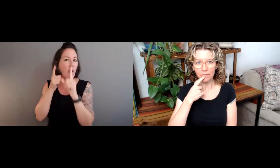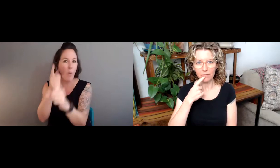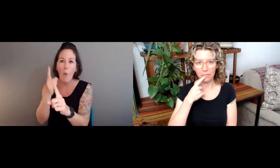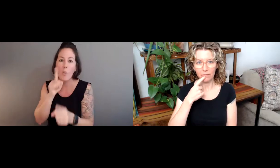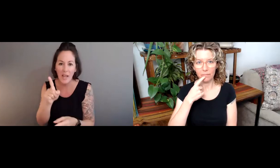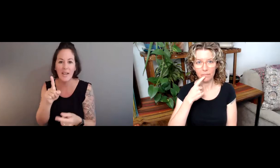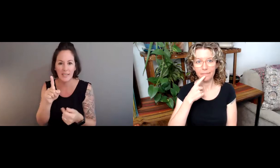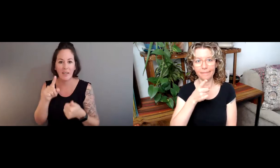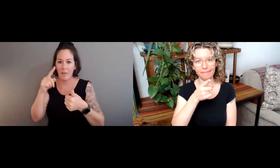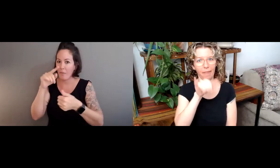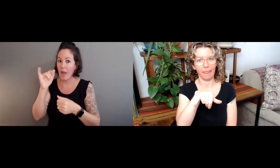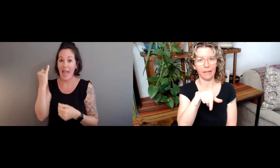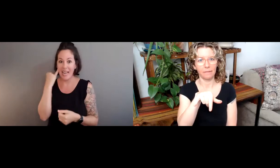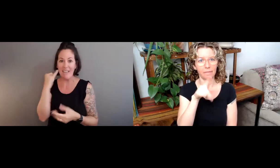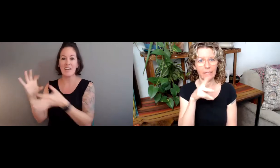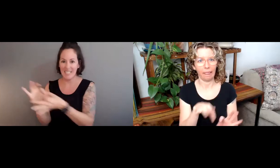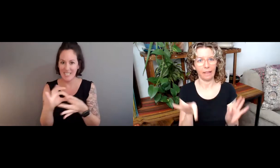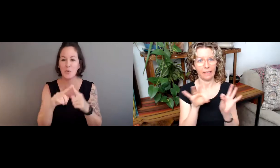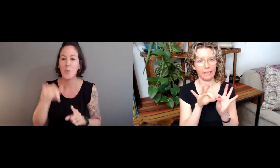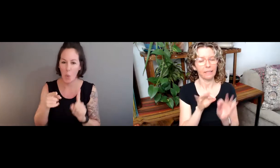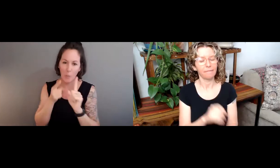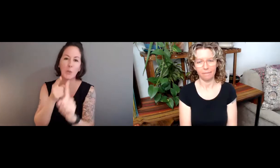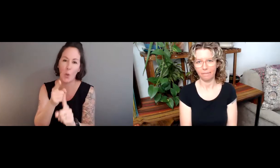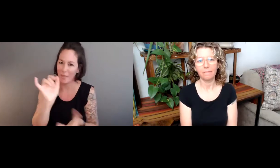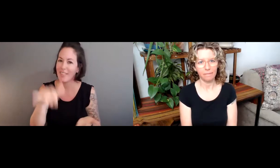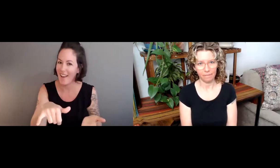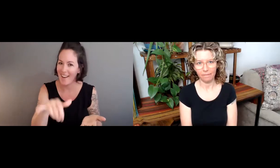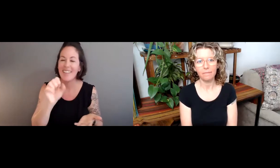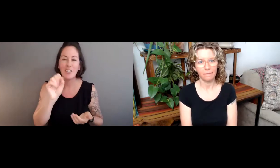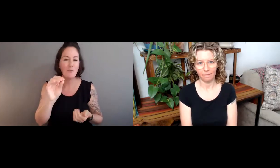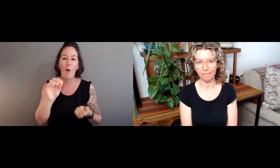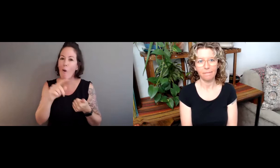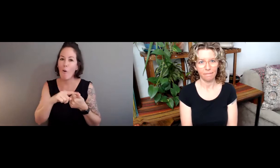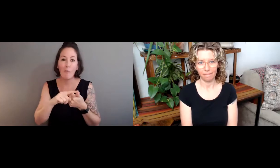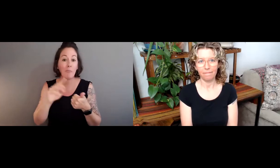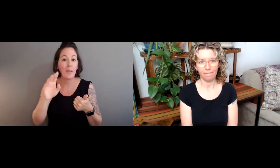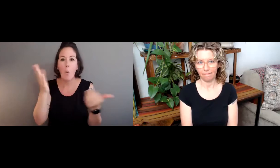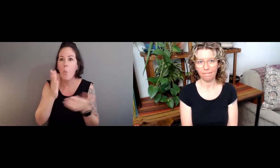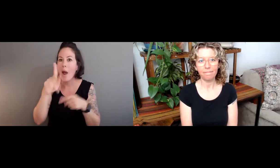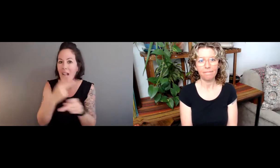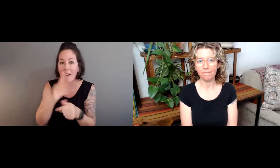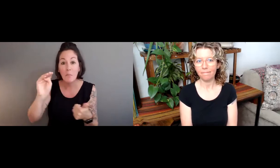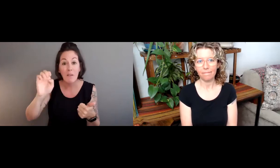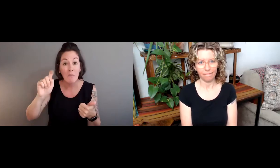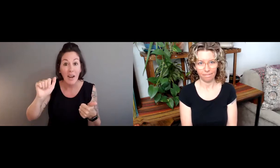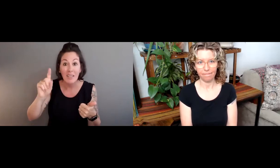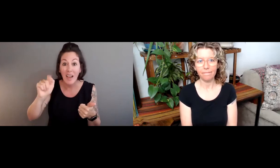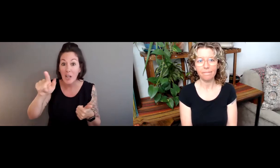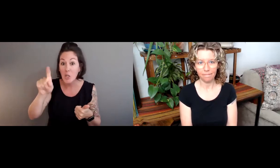So, deciding on the principles and what the goal is and if it ties back into those goals.